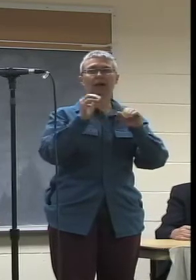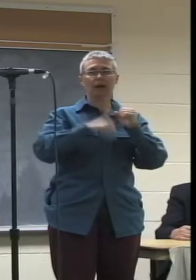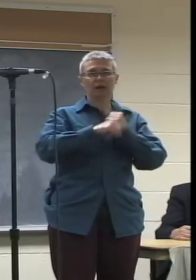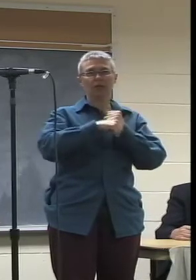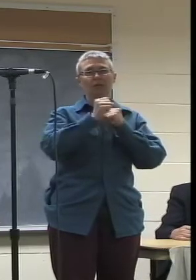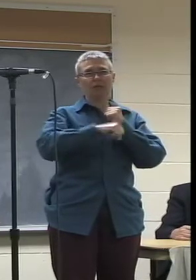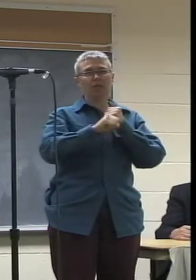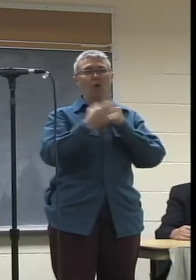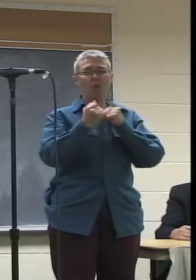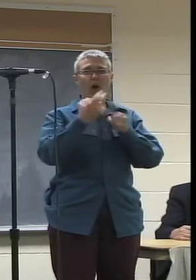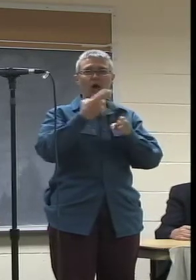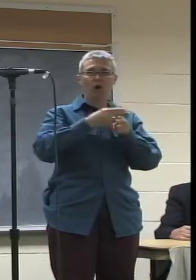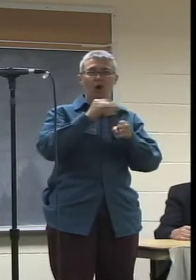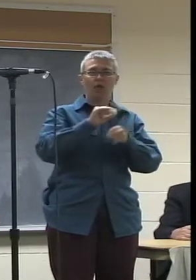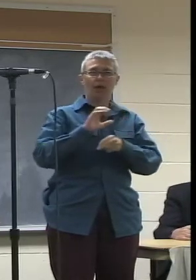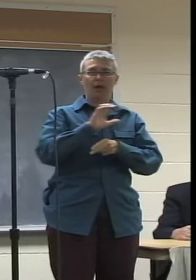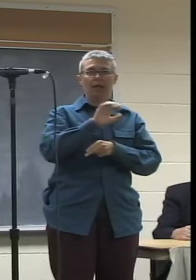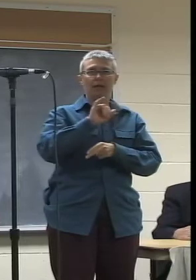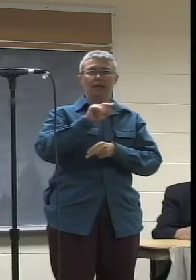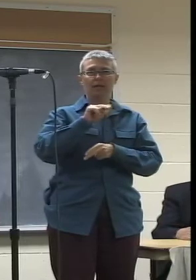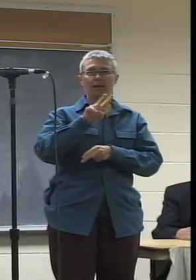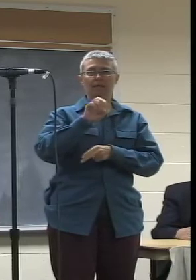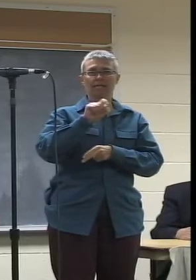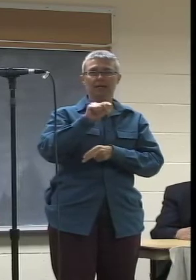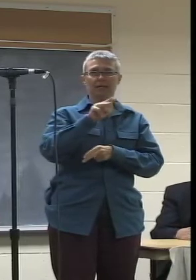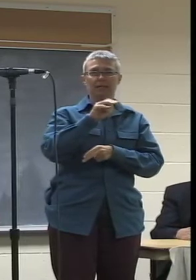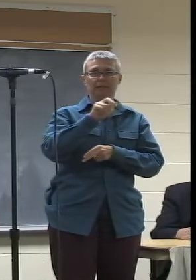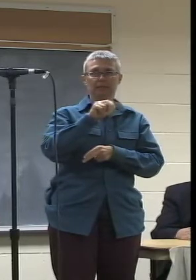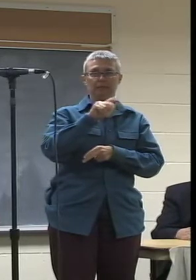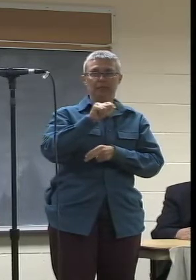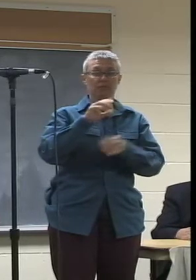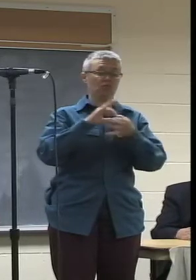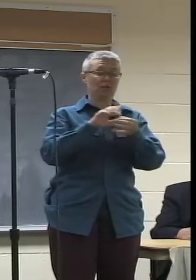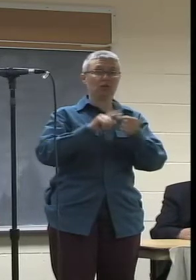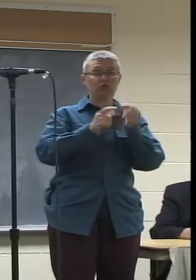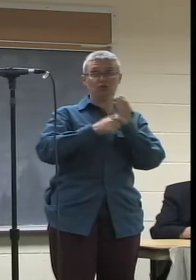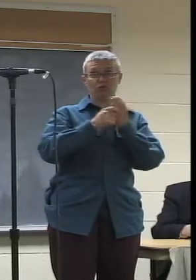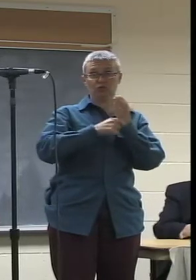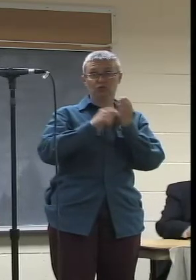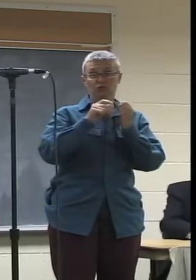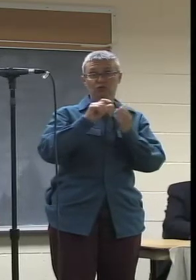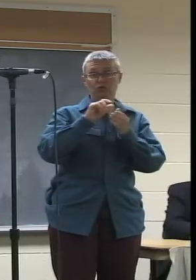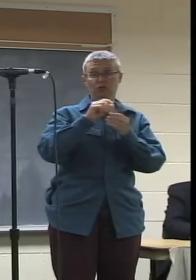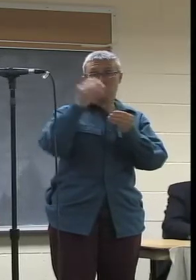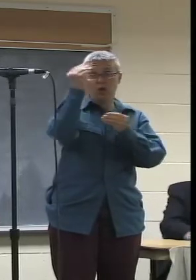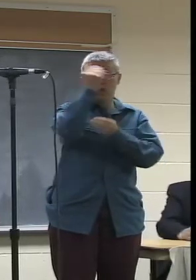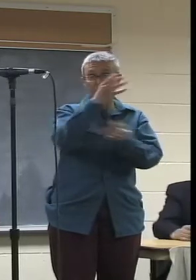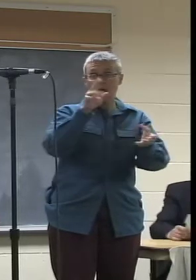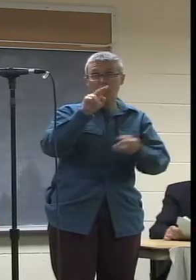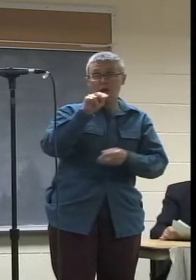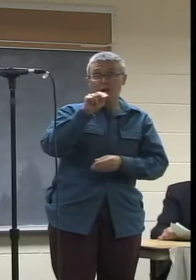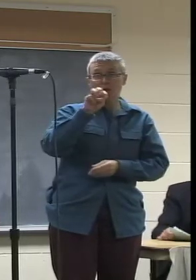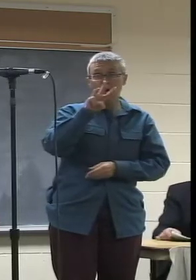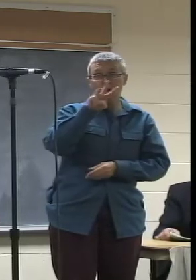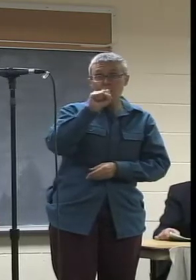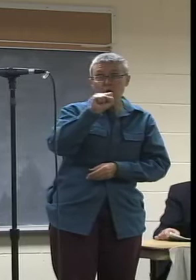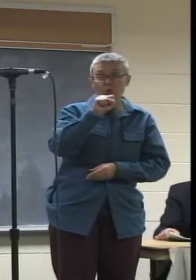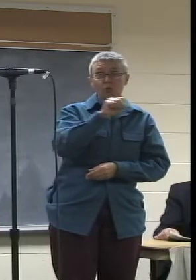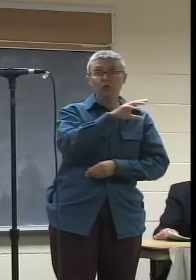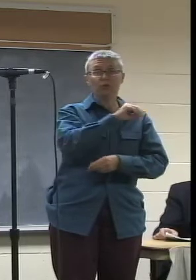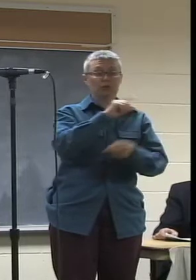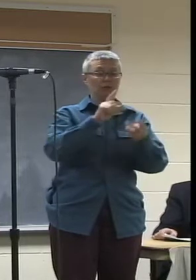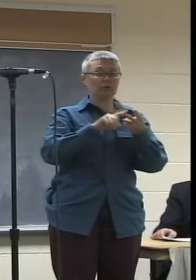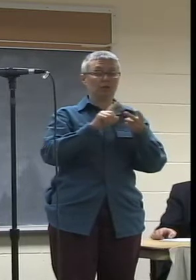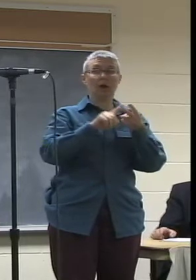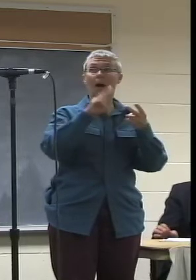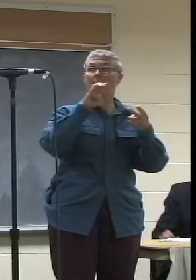But, you know, in journalism and for a number of different reasons. But as someone mentioned, Ben, local filmmaker here. You